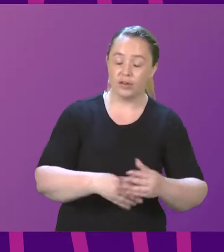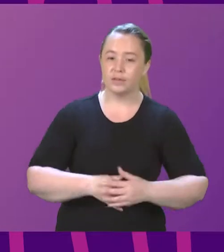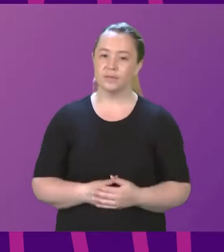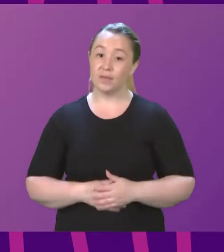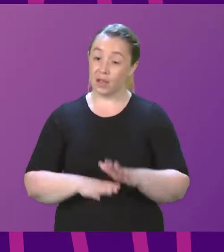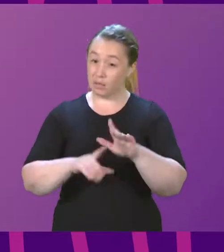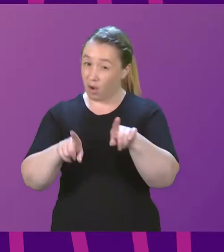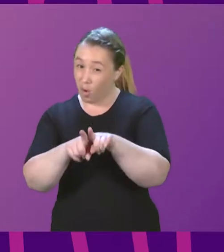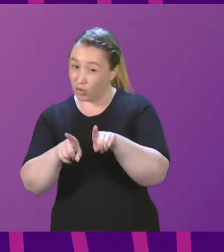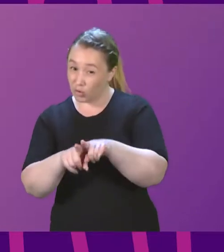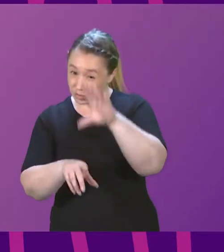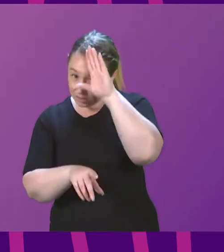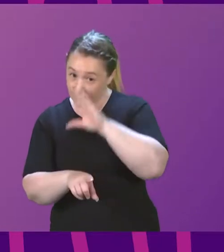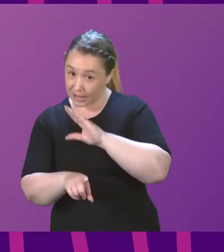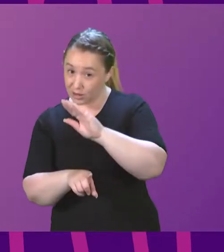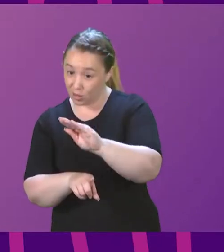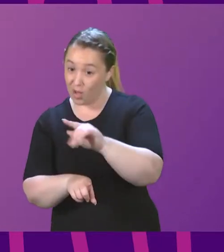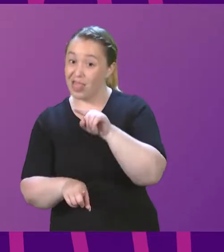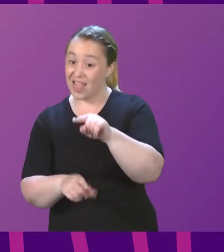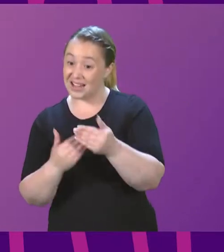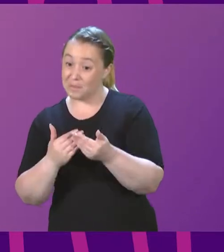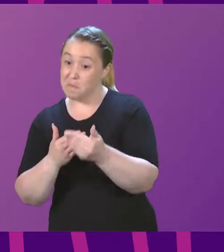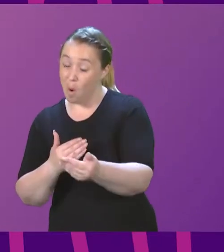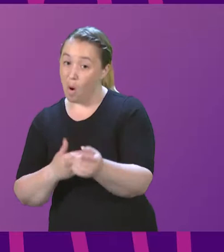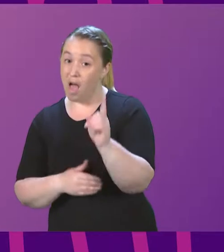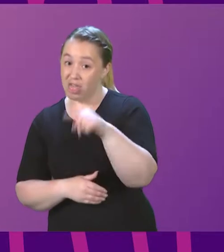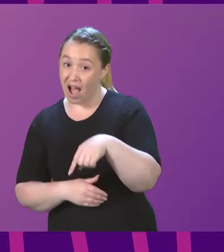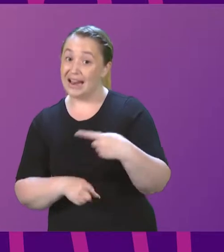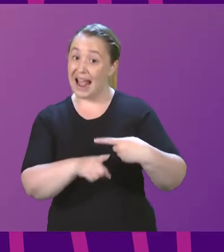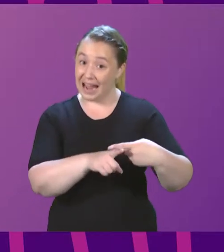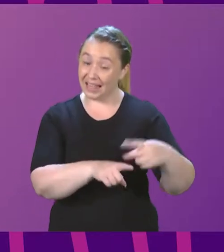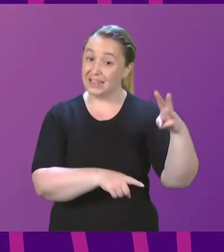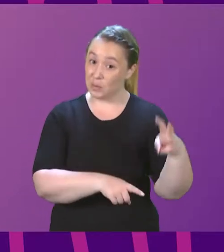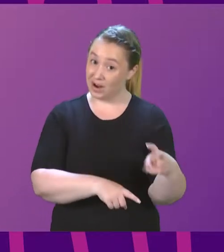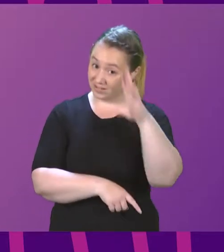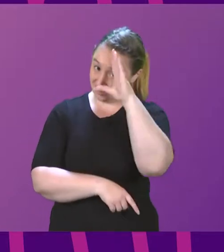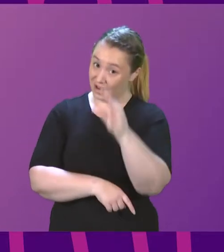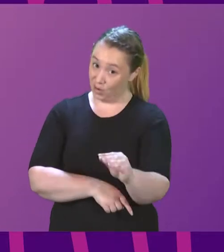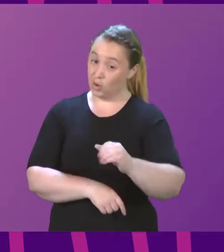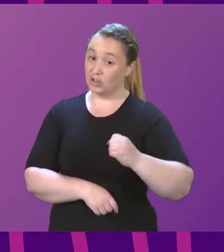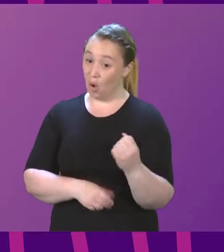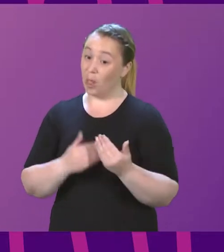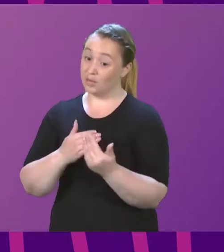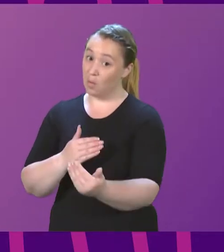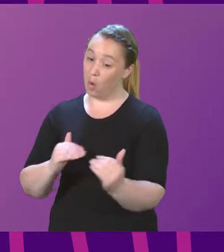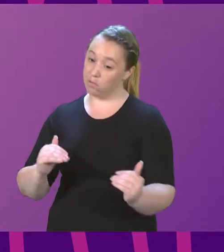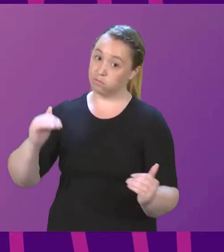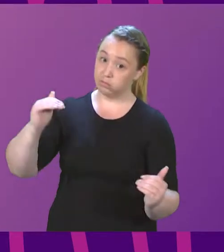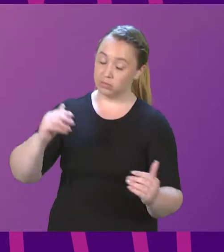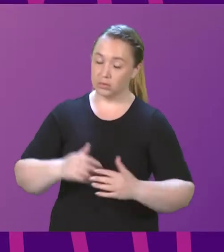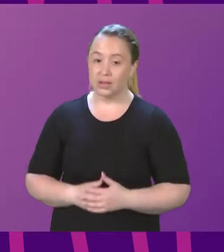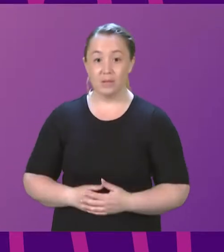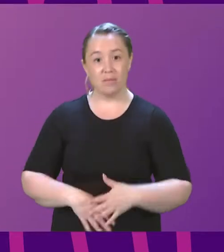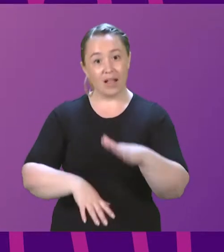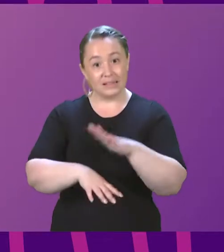for context only, that this is much more than has been offered in England and Wales. So, members will understand, this is a time